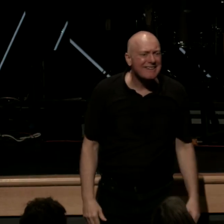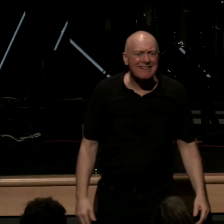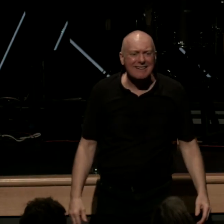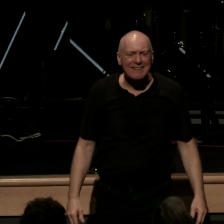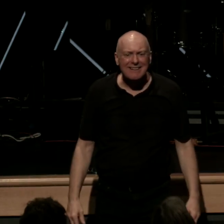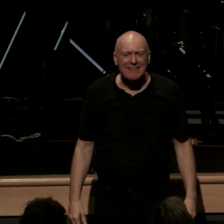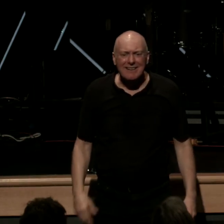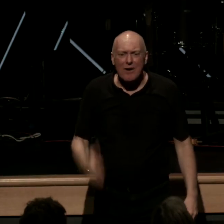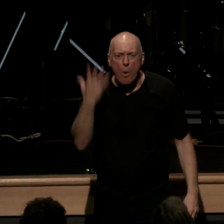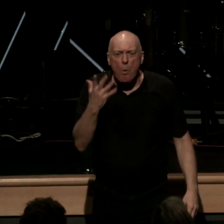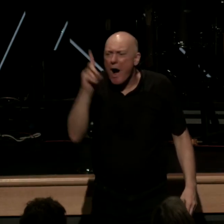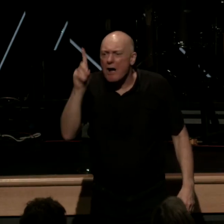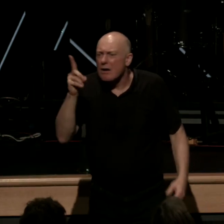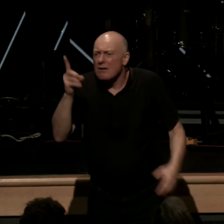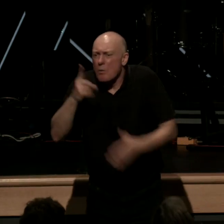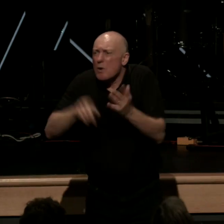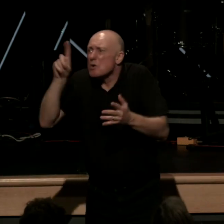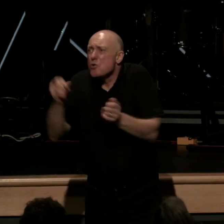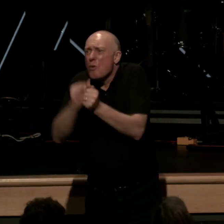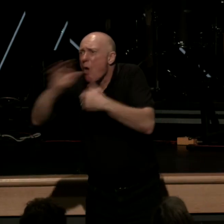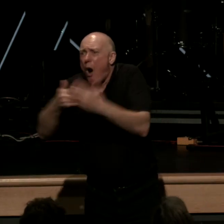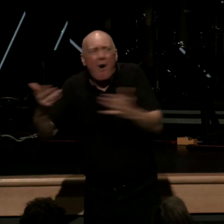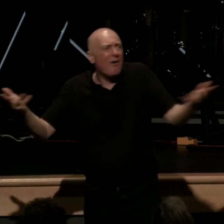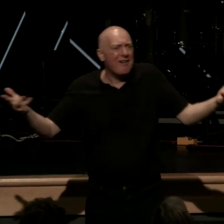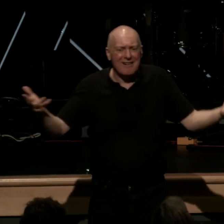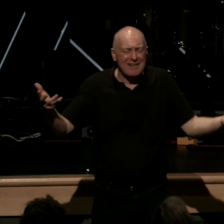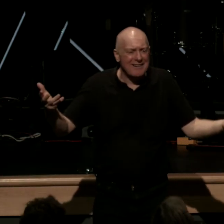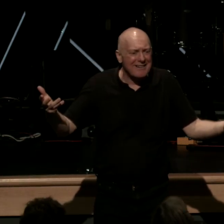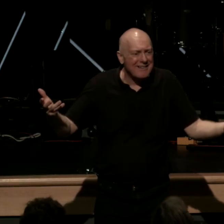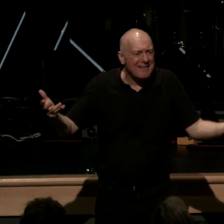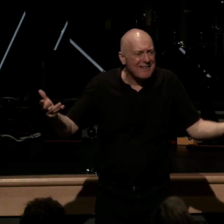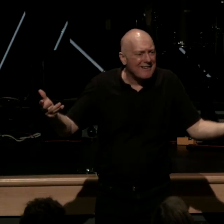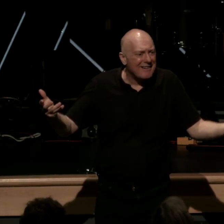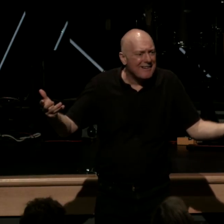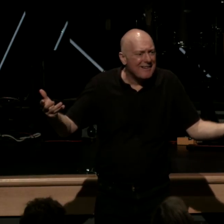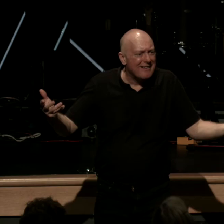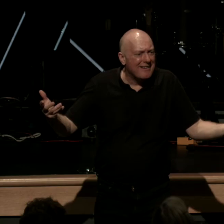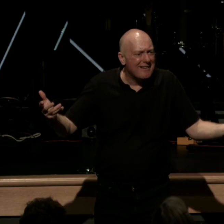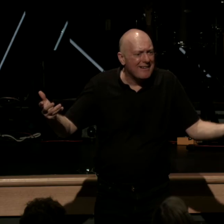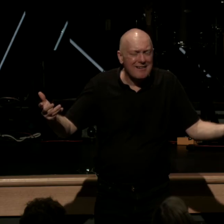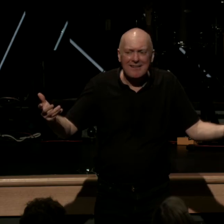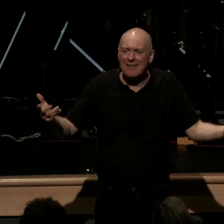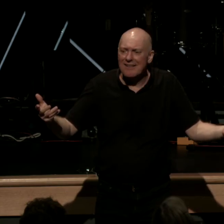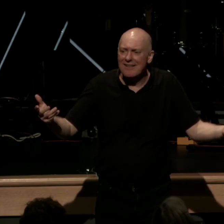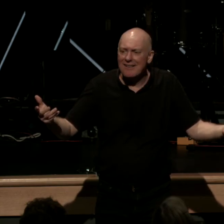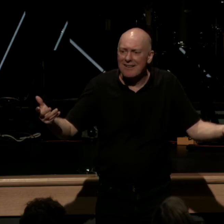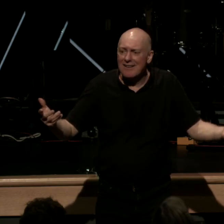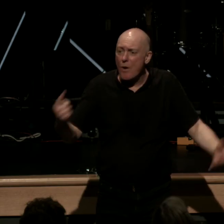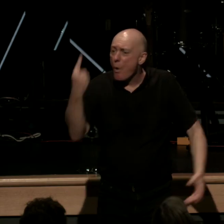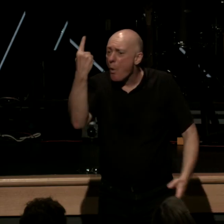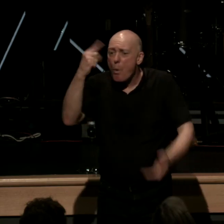why are we doing it there's one ultimate purpose for living